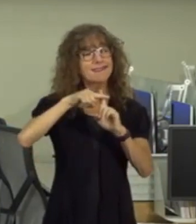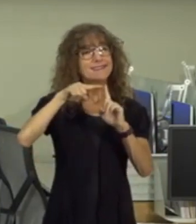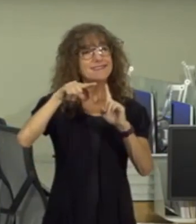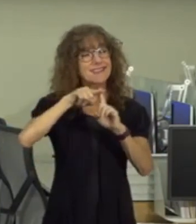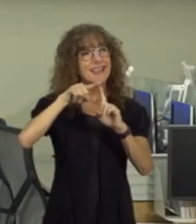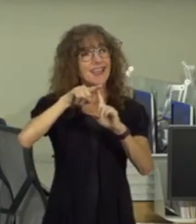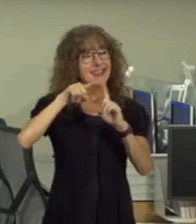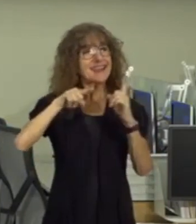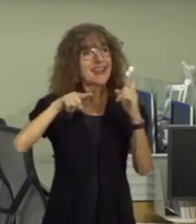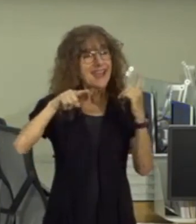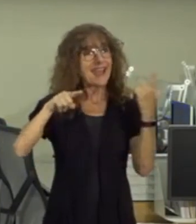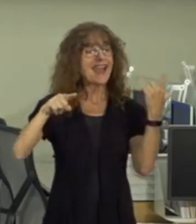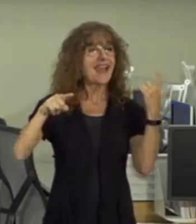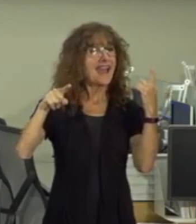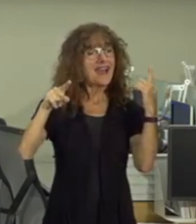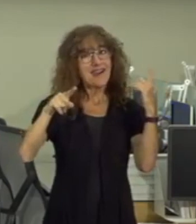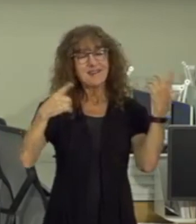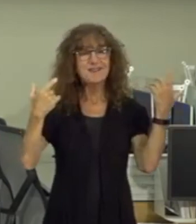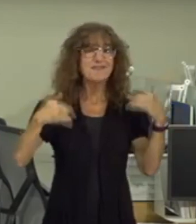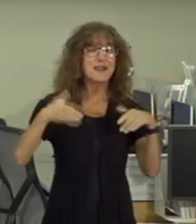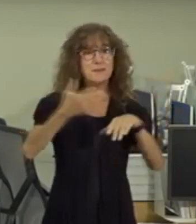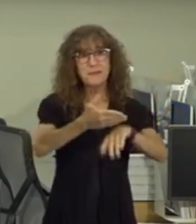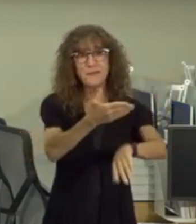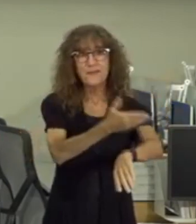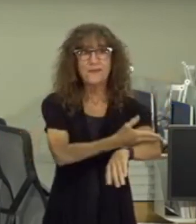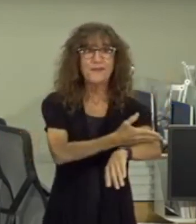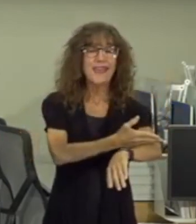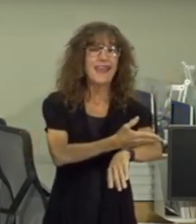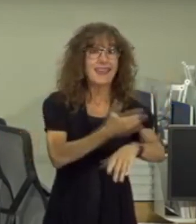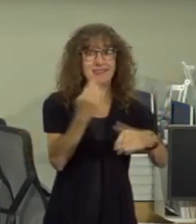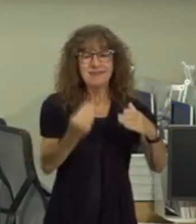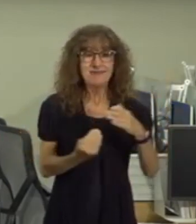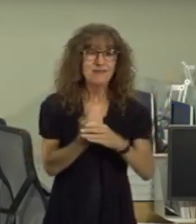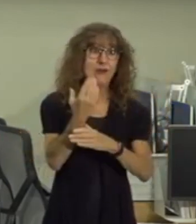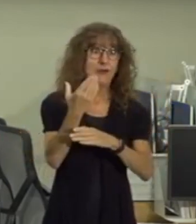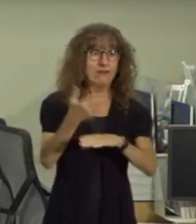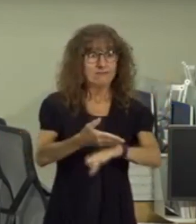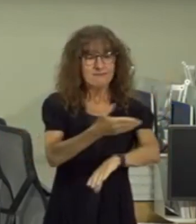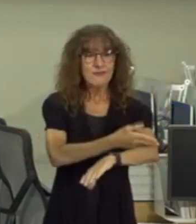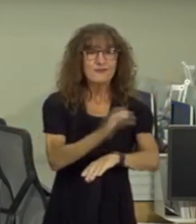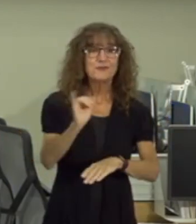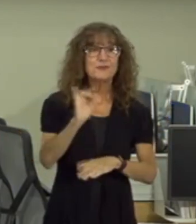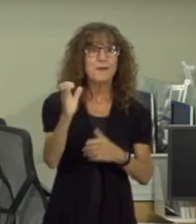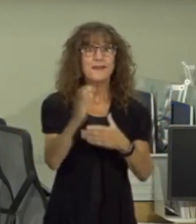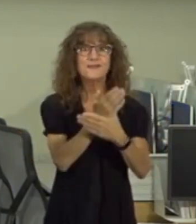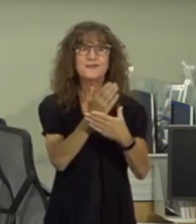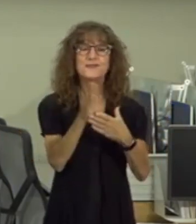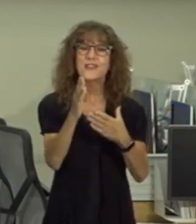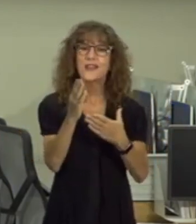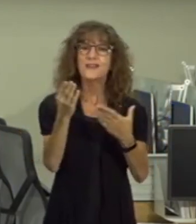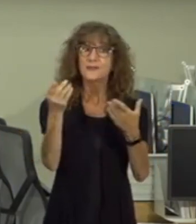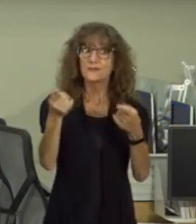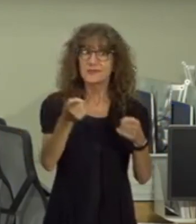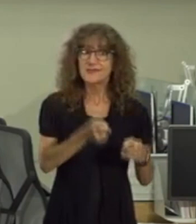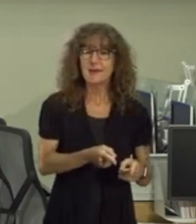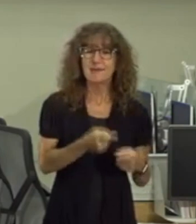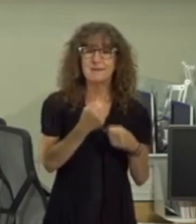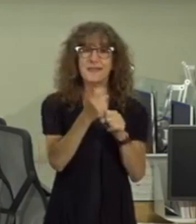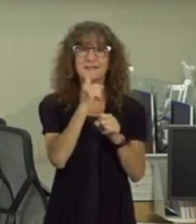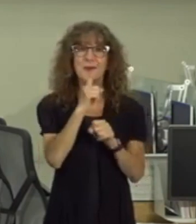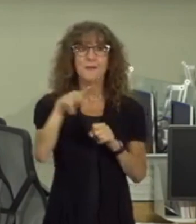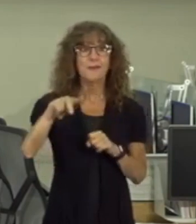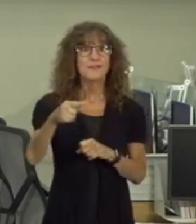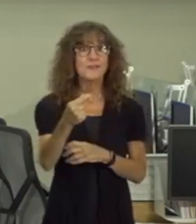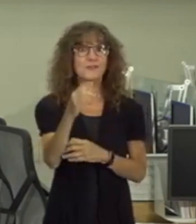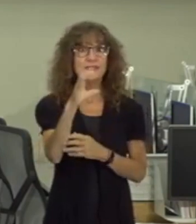we are doing all that we can to foster growth during this time and I want to share with you the steps that we're taking to make sure